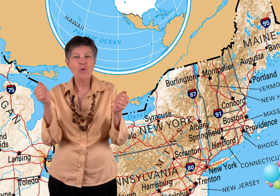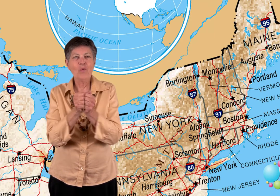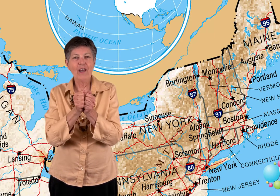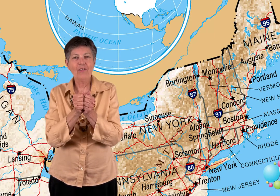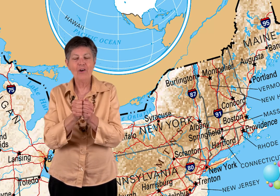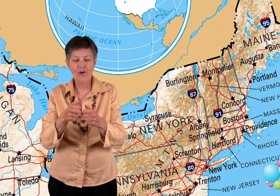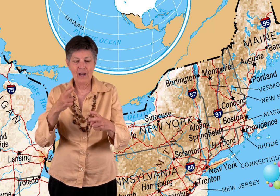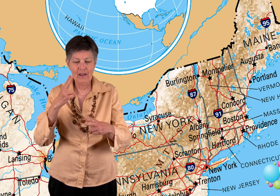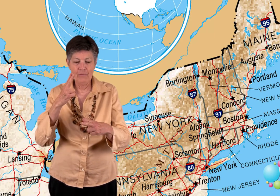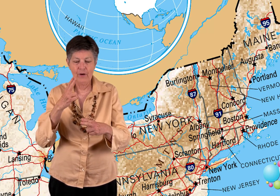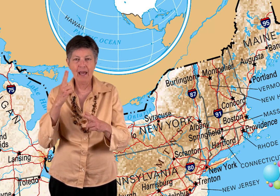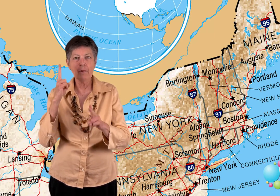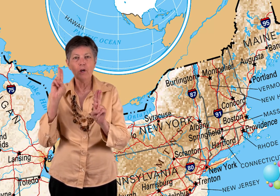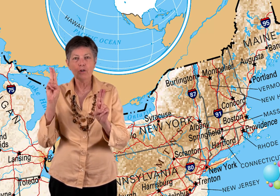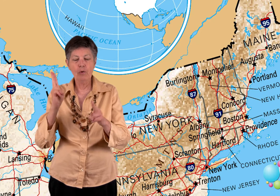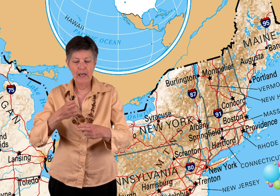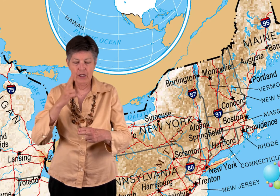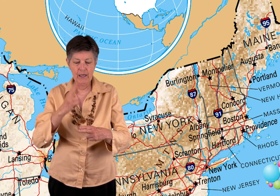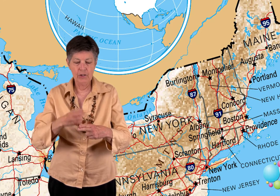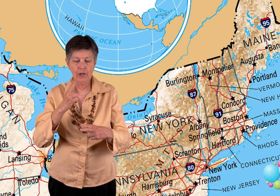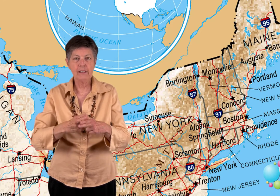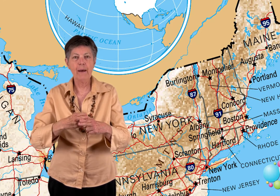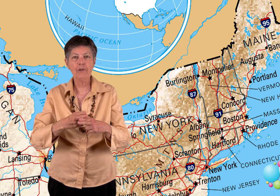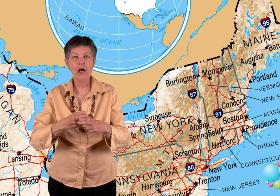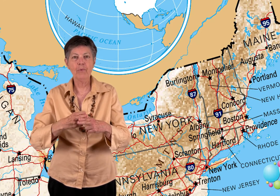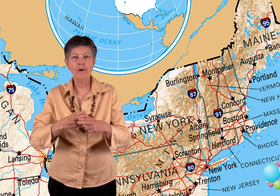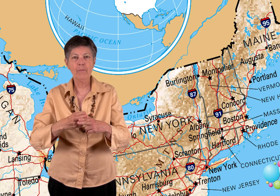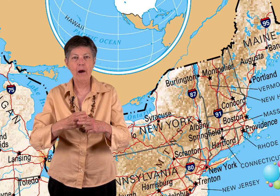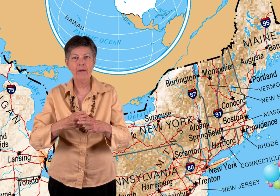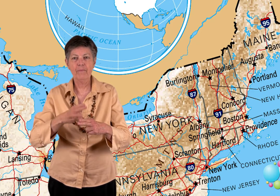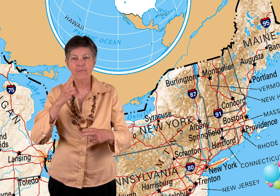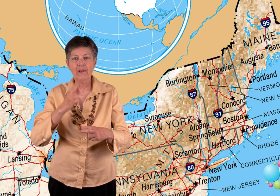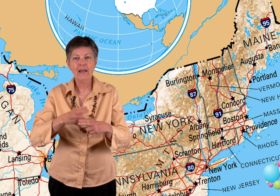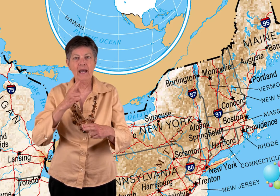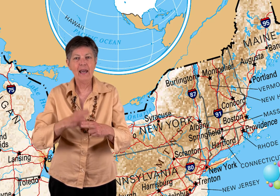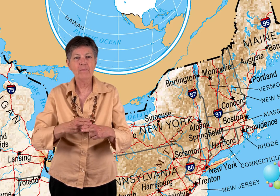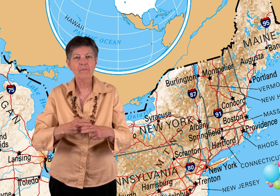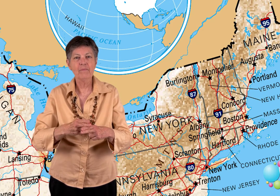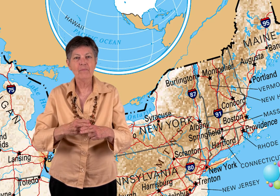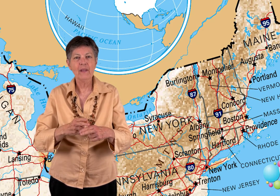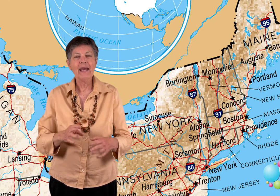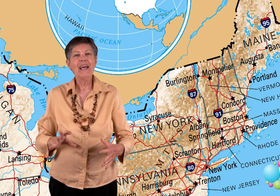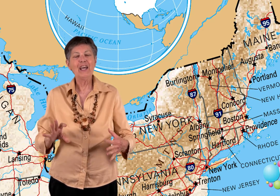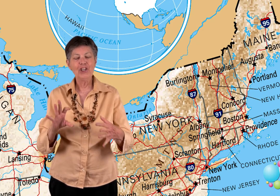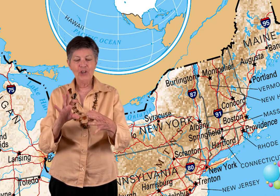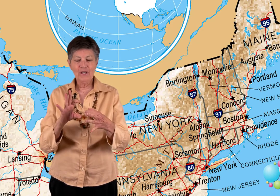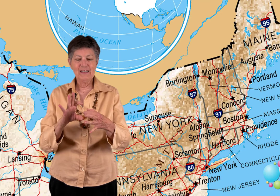with her, and then for name, two H hands, and you're going to tap the top one on the bottom. Name, in unity,